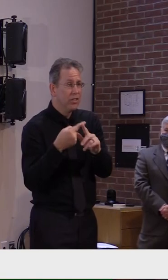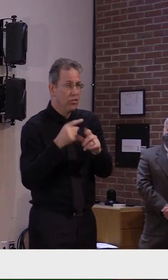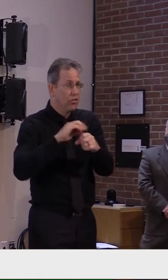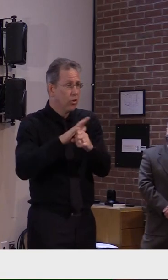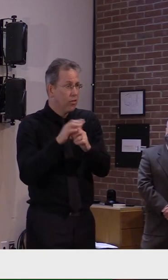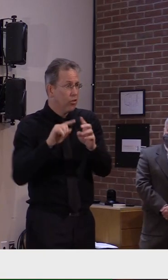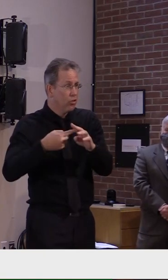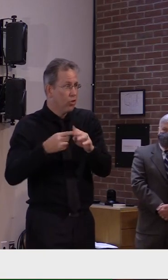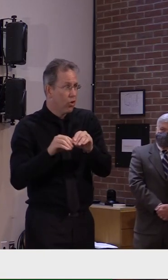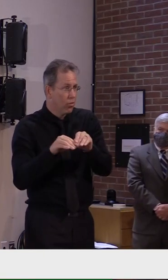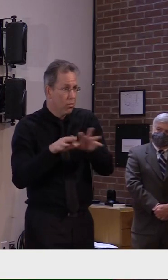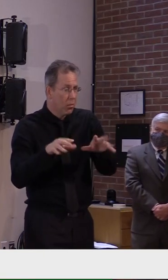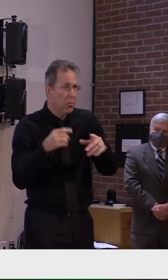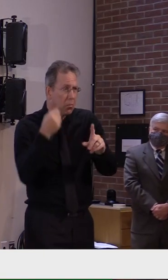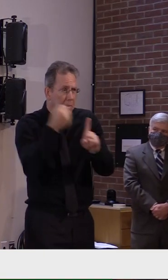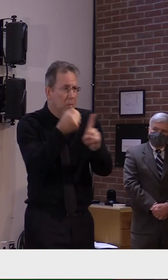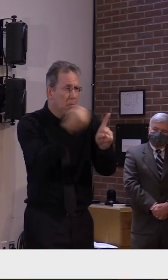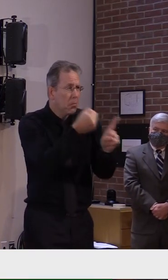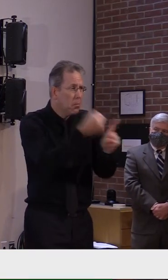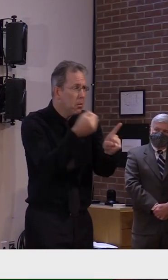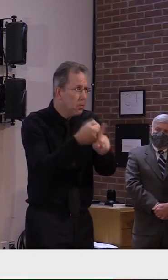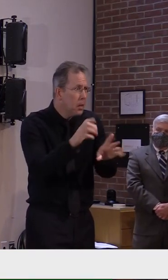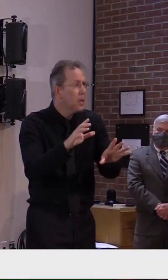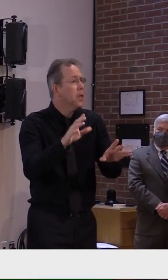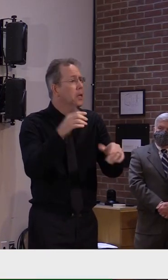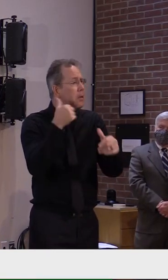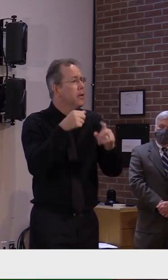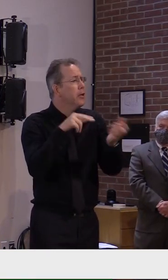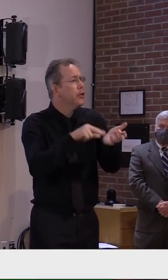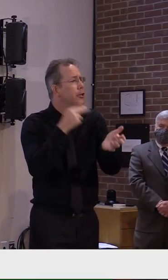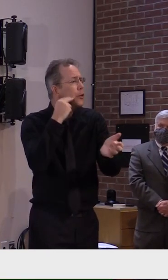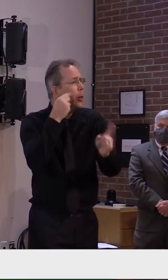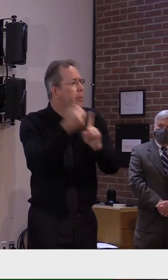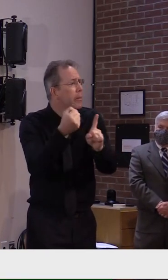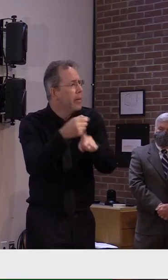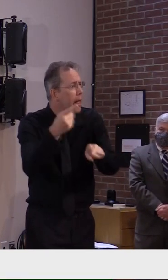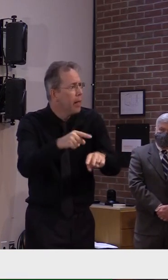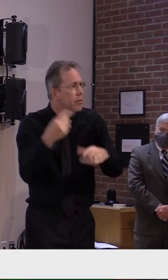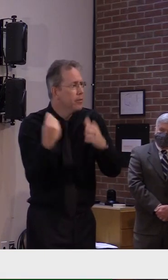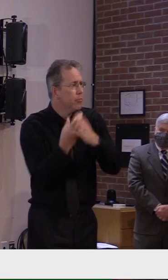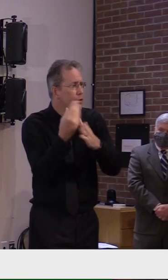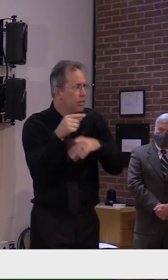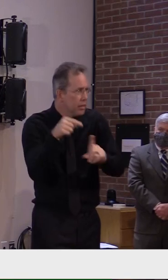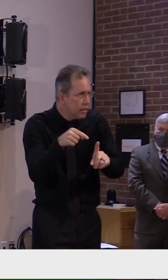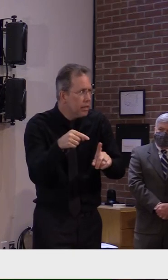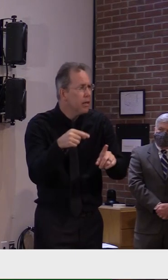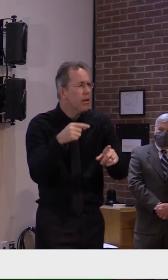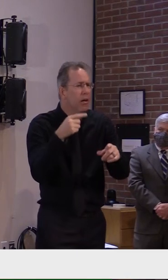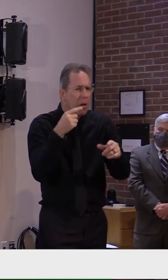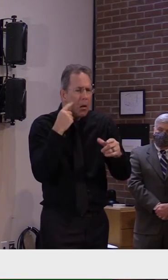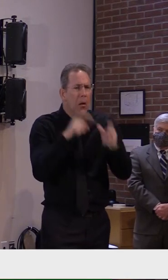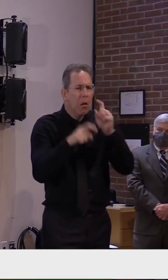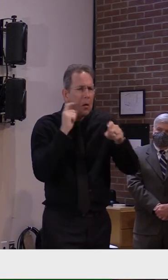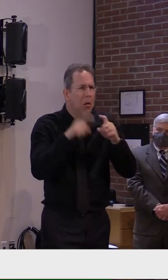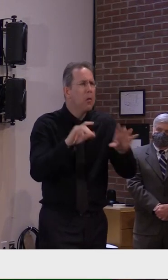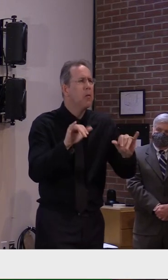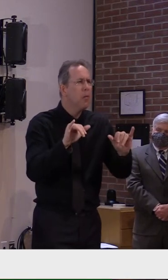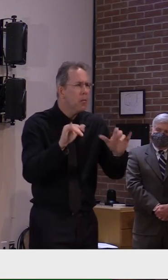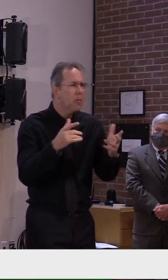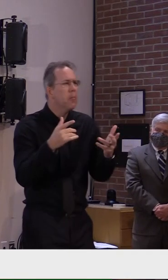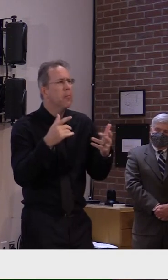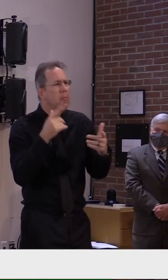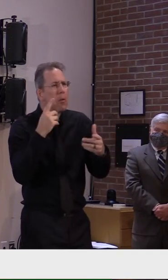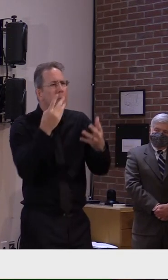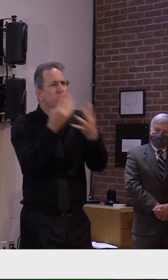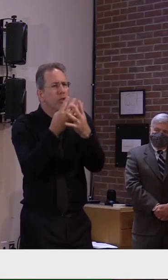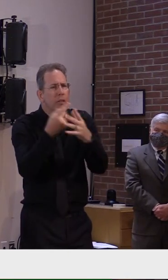one of them with the Winooski Burlington outbreak, a little bit larger blip of outbreaks that have occurred all along the way. Just reminding us